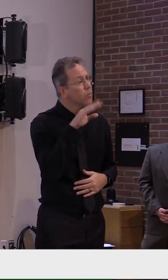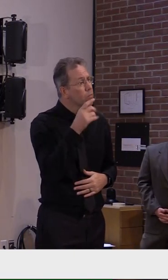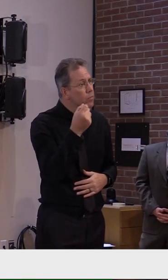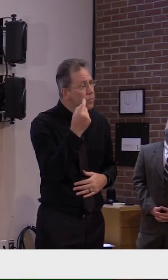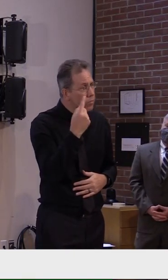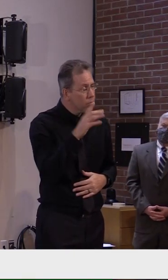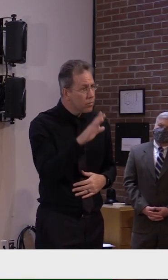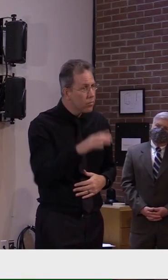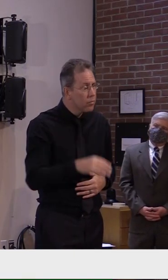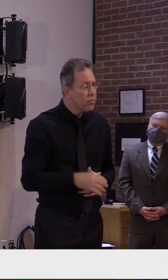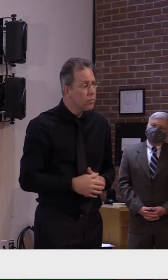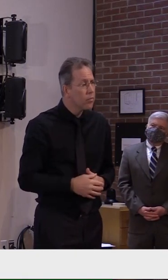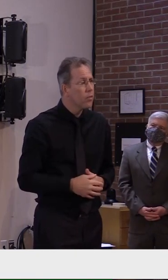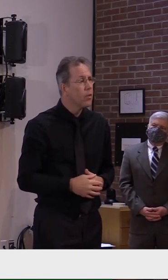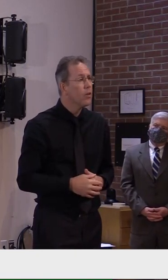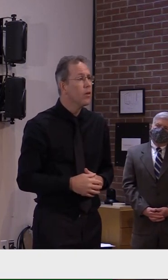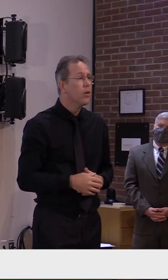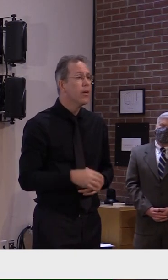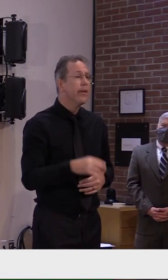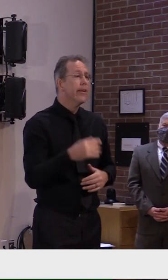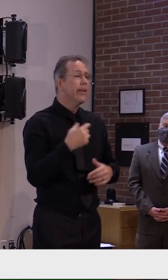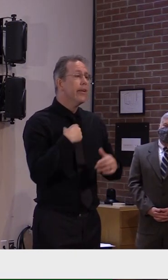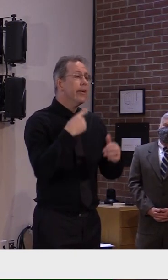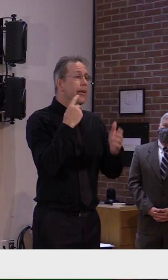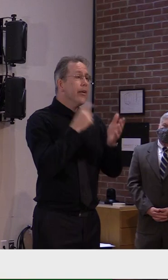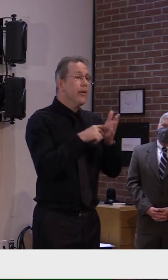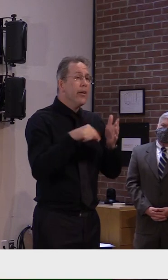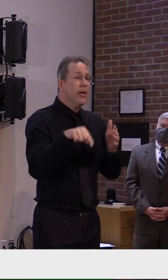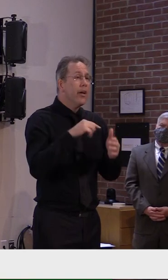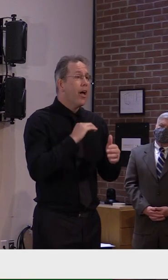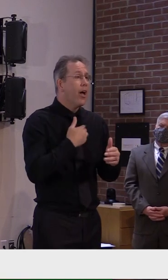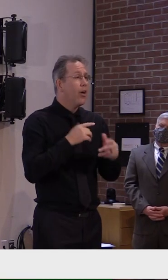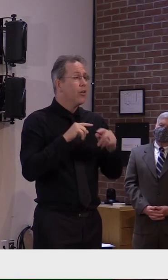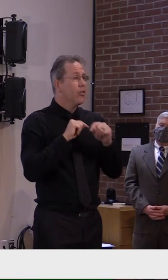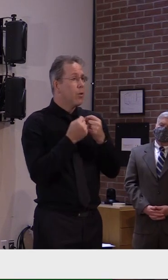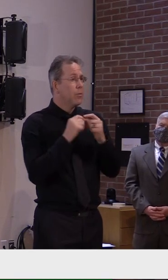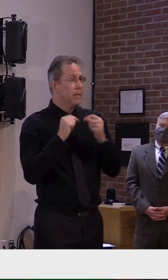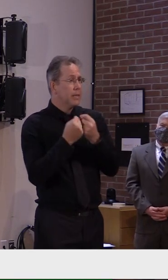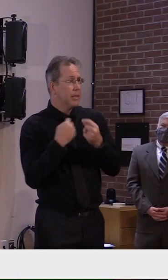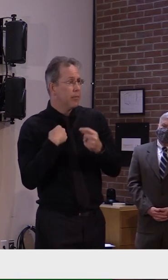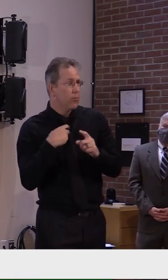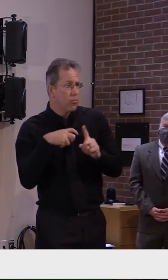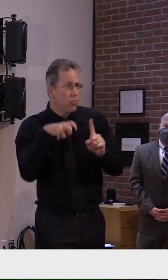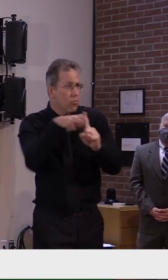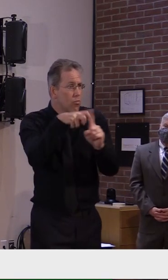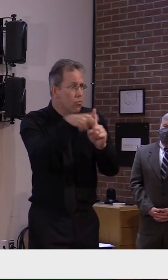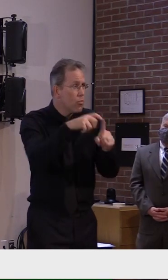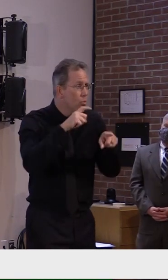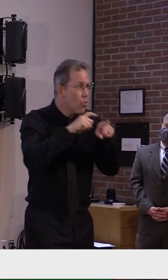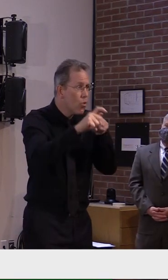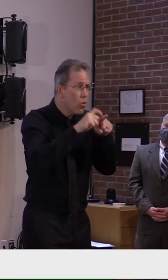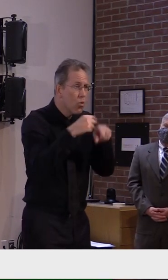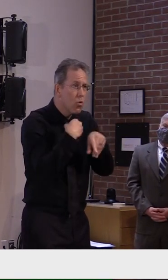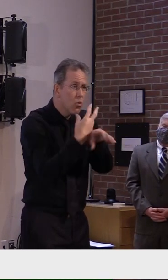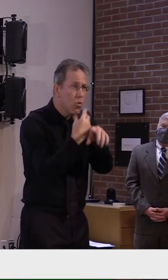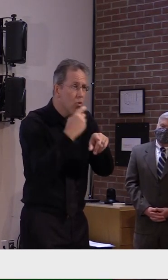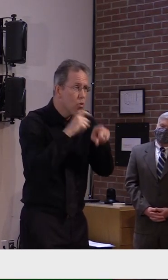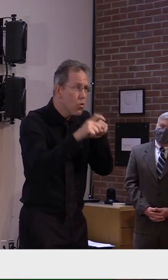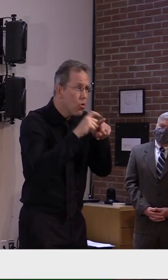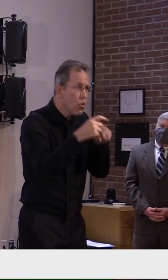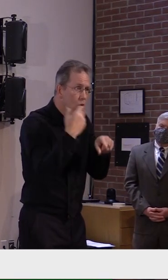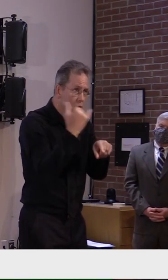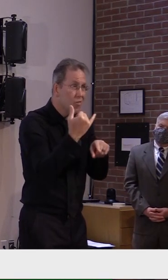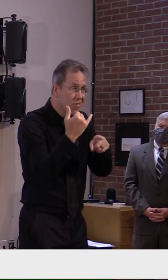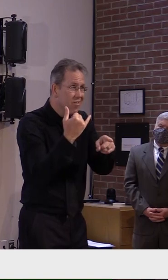of that first interview phone call, where we get the history and understand the person who got the positive test back,